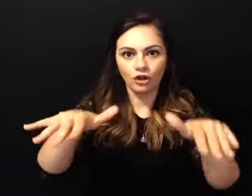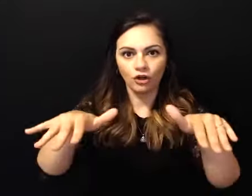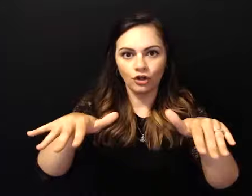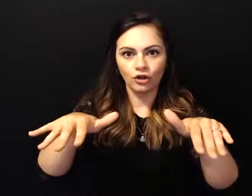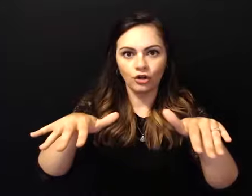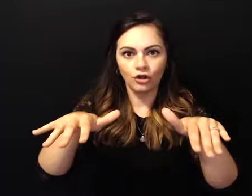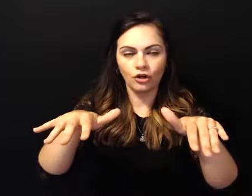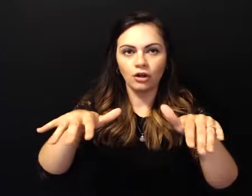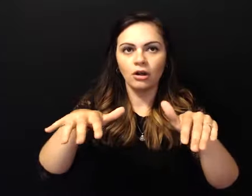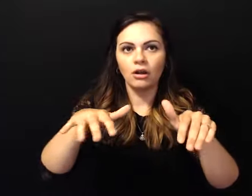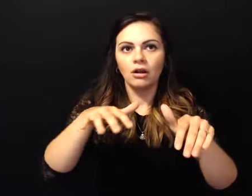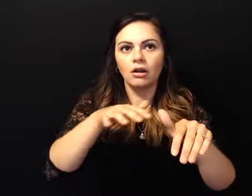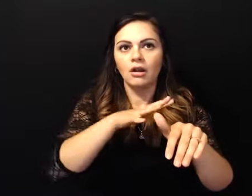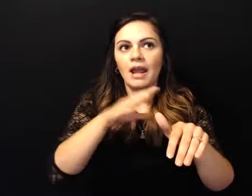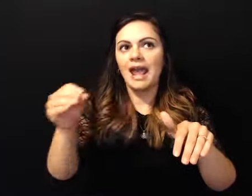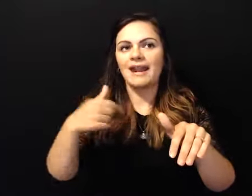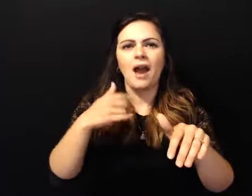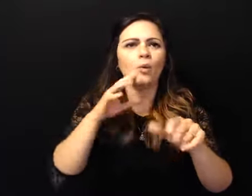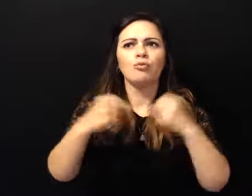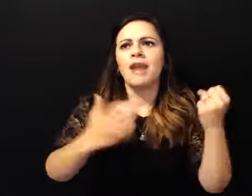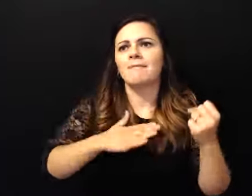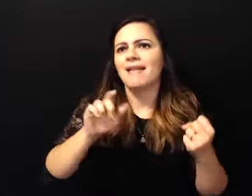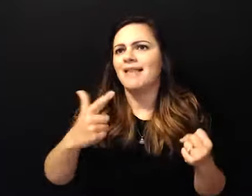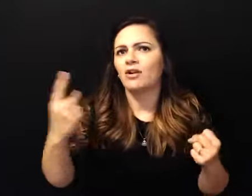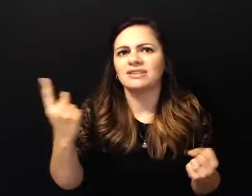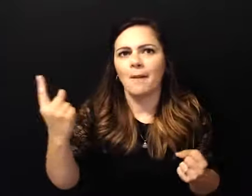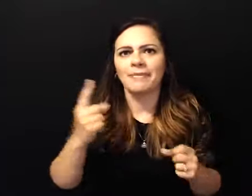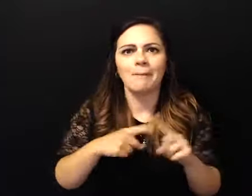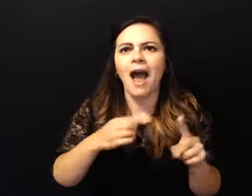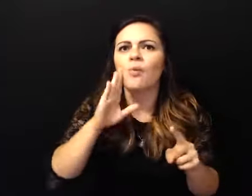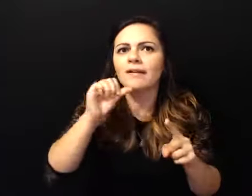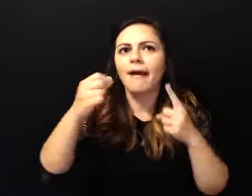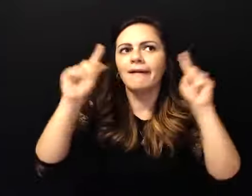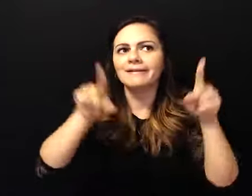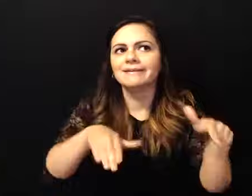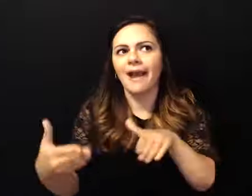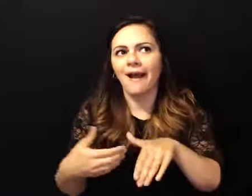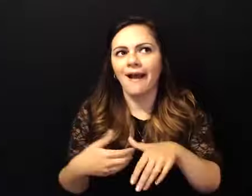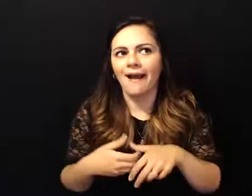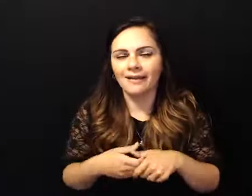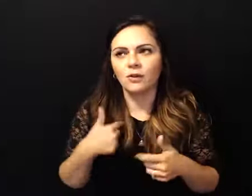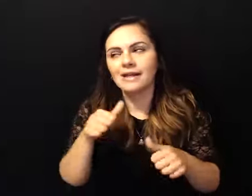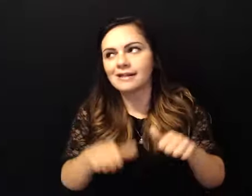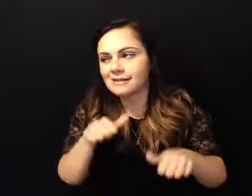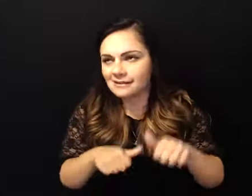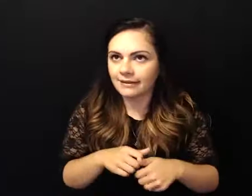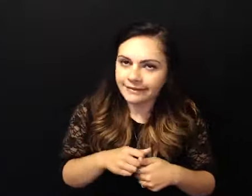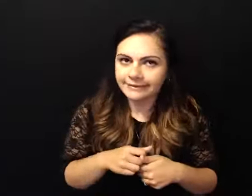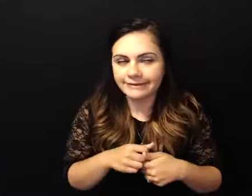you just in time to save you you know and that's not what i wanted either you know i didn't want to be in pain and i didn't want to survive it you